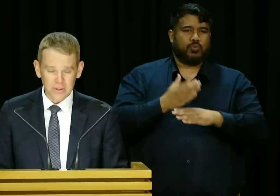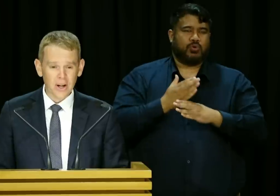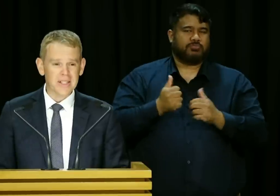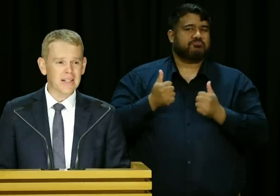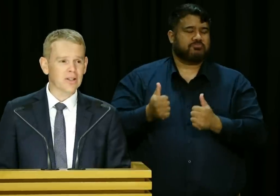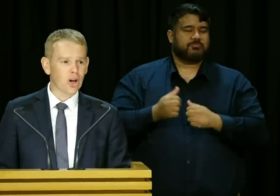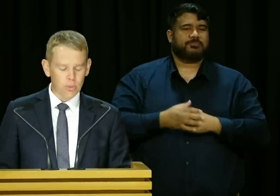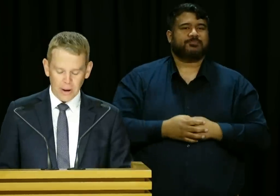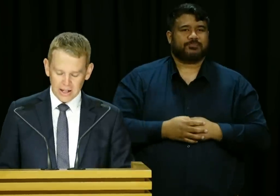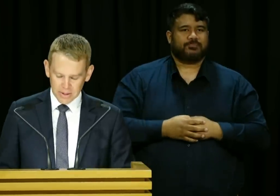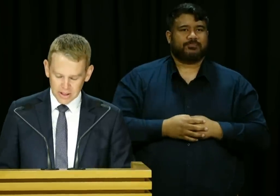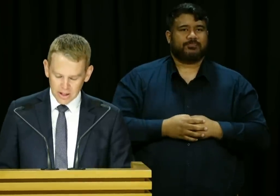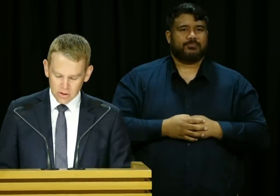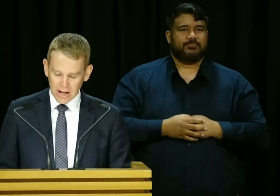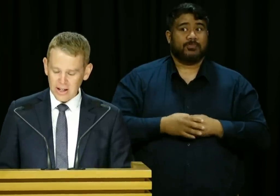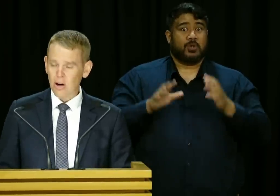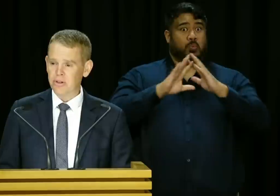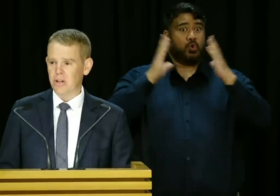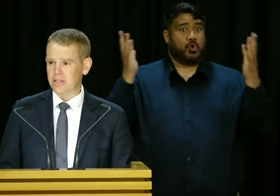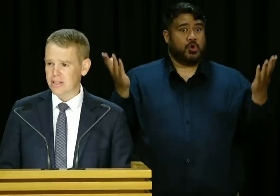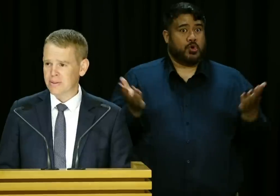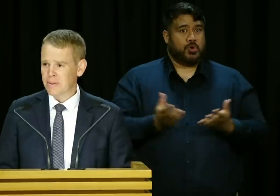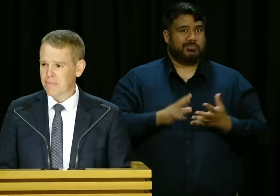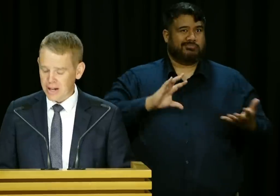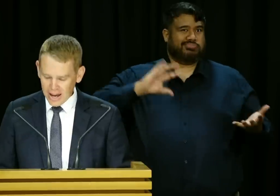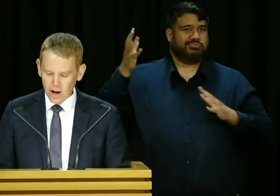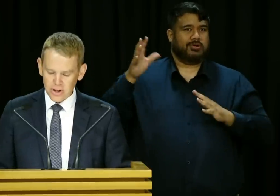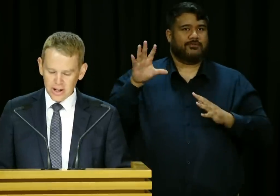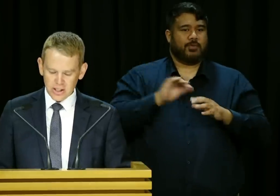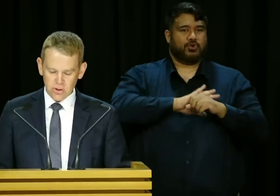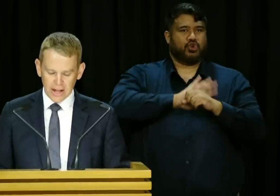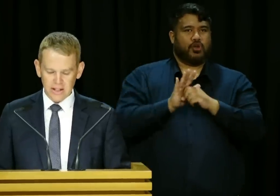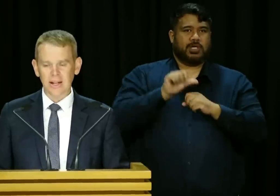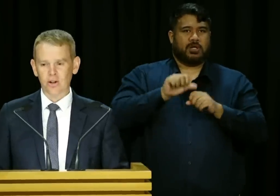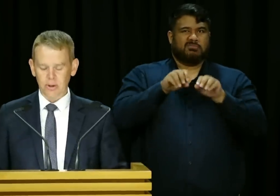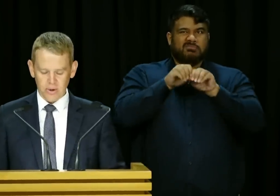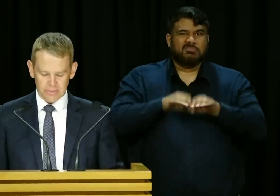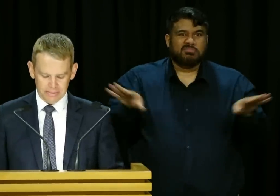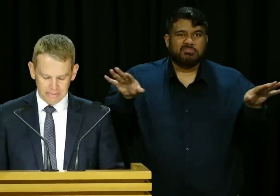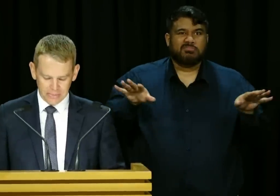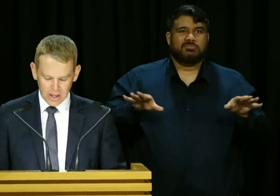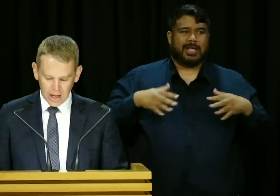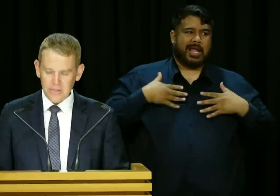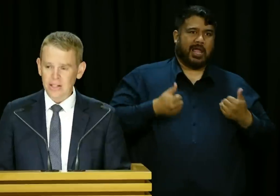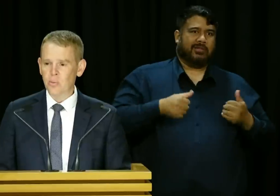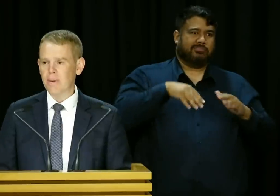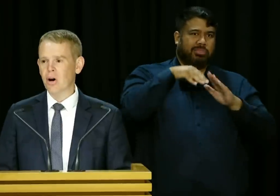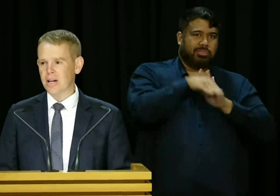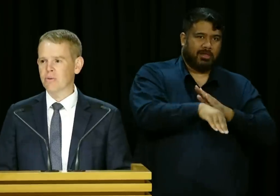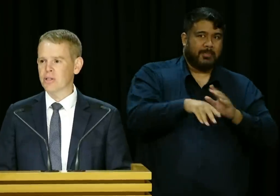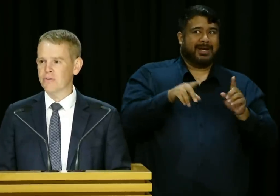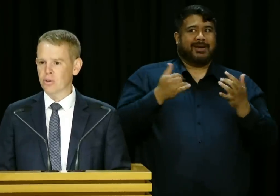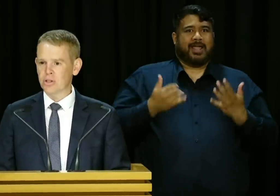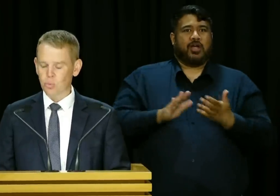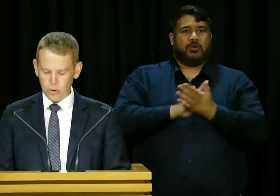COVID-19 and the global pandemic created a health crisis, and now it's created an economic one. And that's where